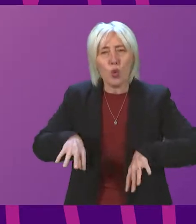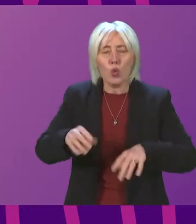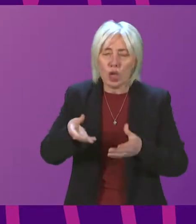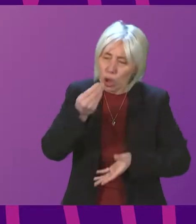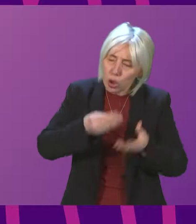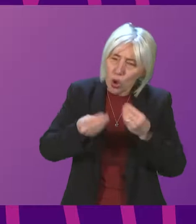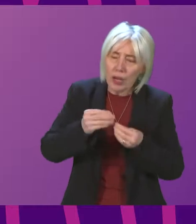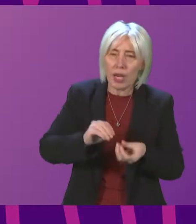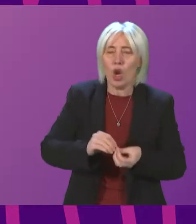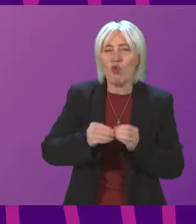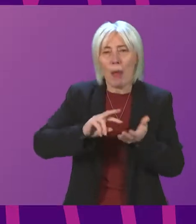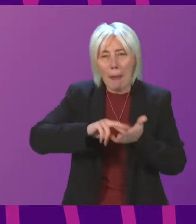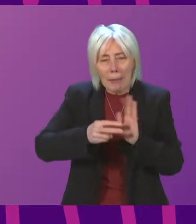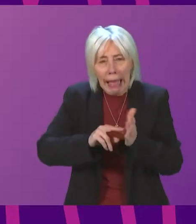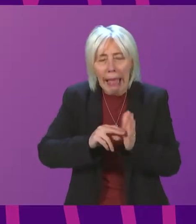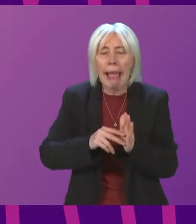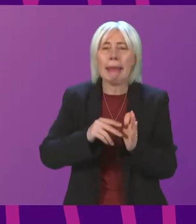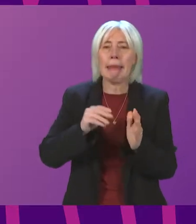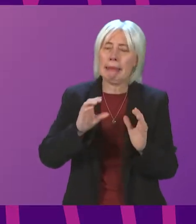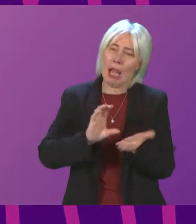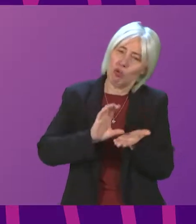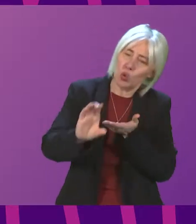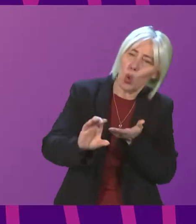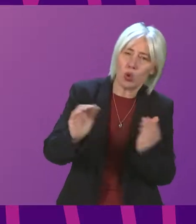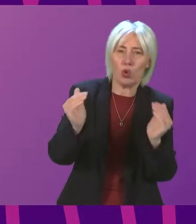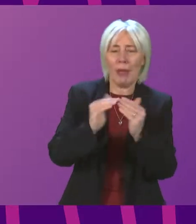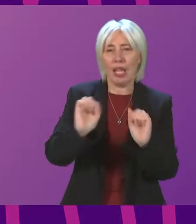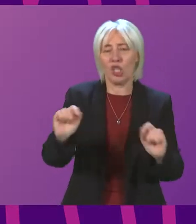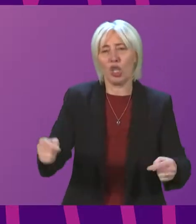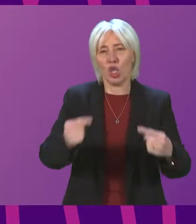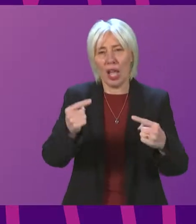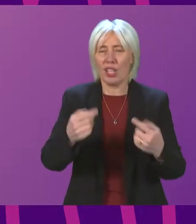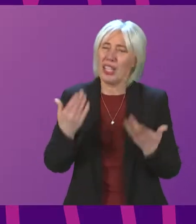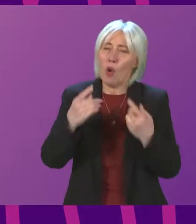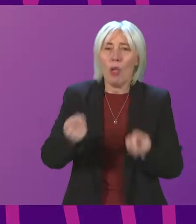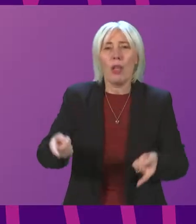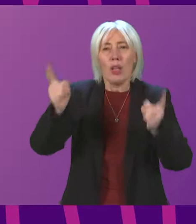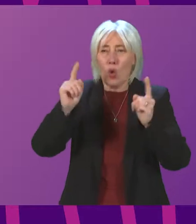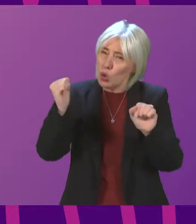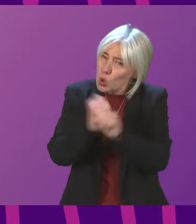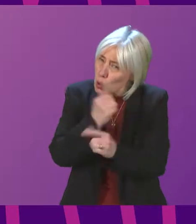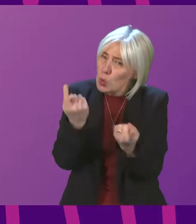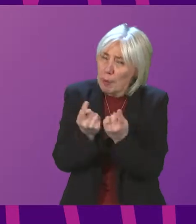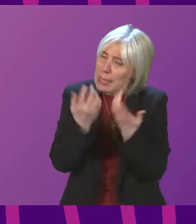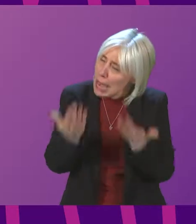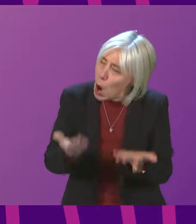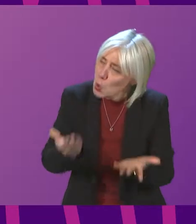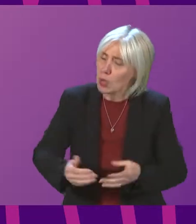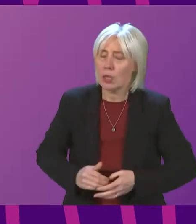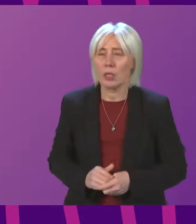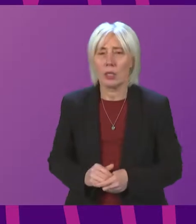a plan with the resources which match the scale of the challenge. Will the cabinet secretary now commit to doing so? The secretary.